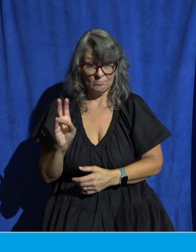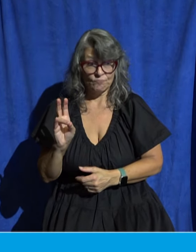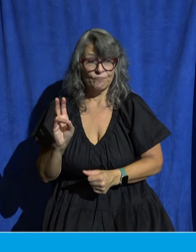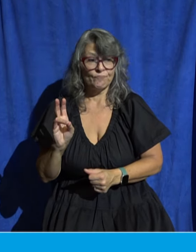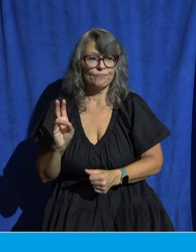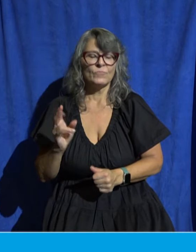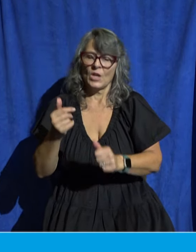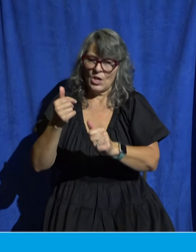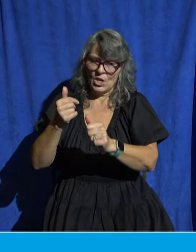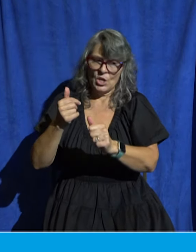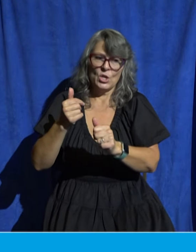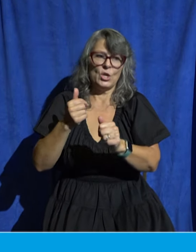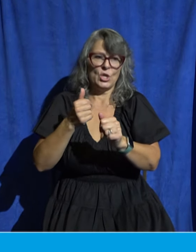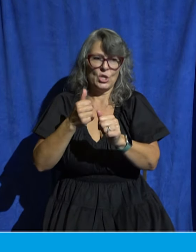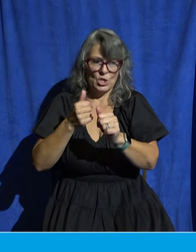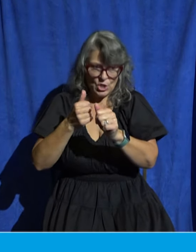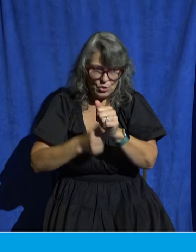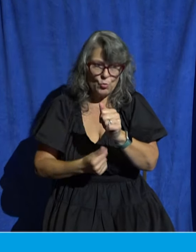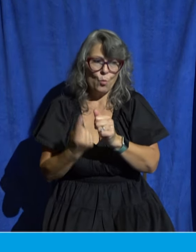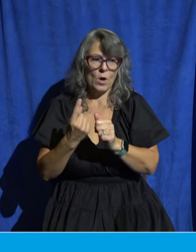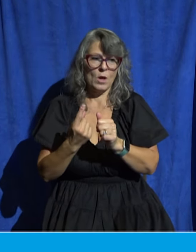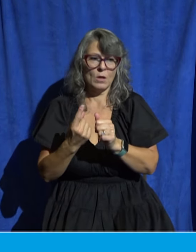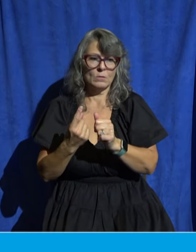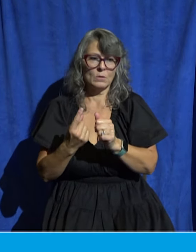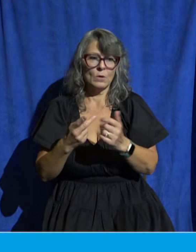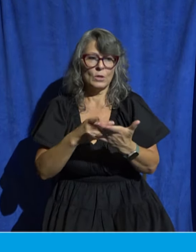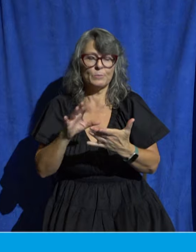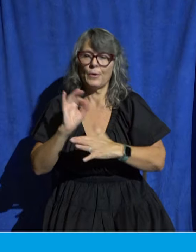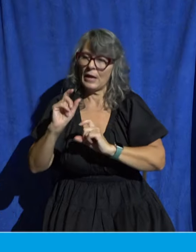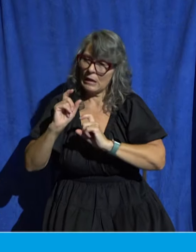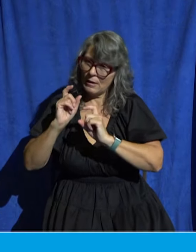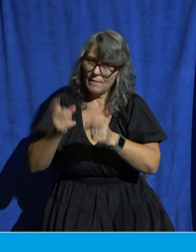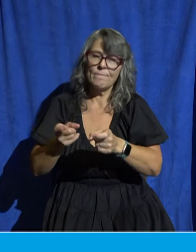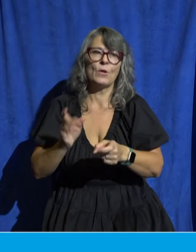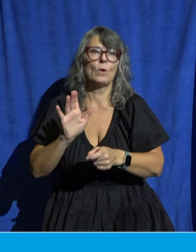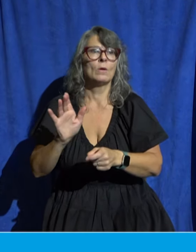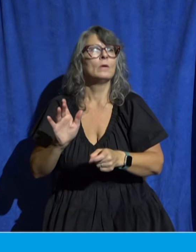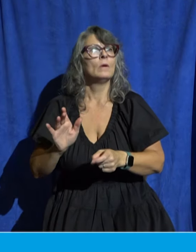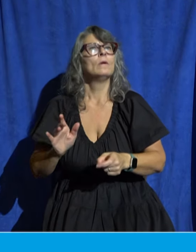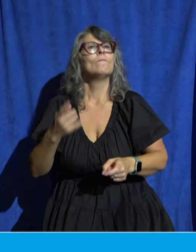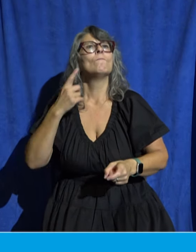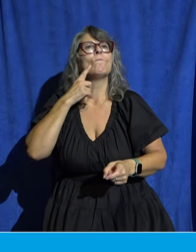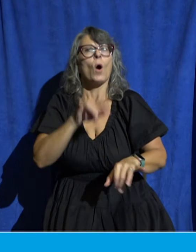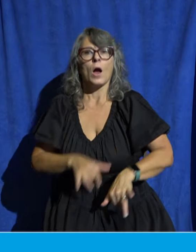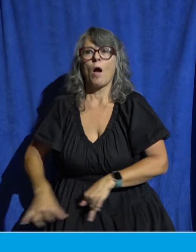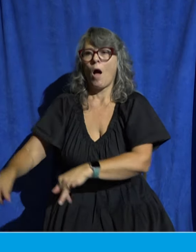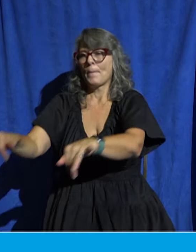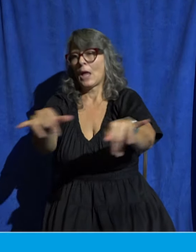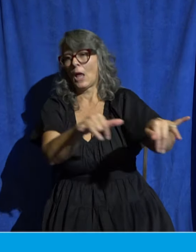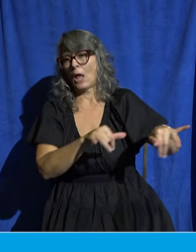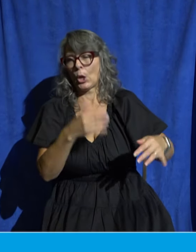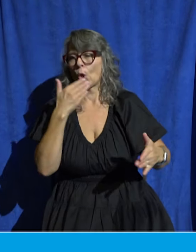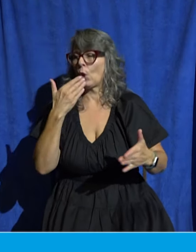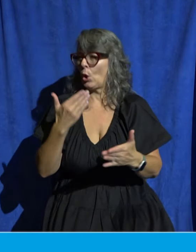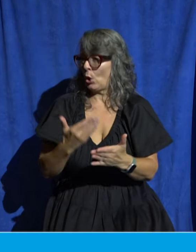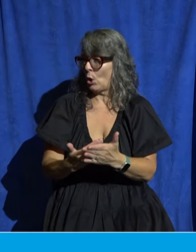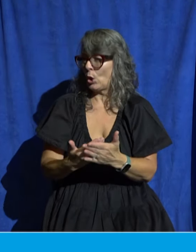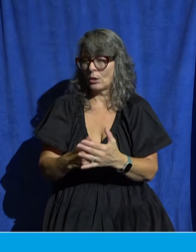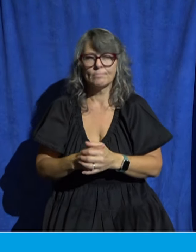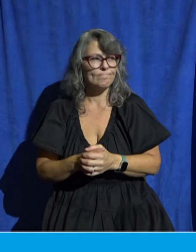spirit for the common good Paul will reiterate this again in chapter 14 where he says chapter 14 verse 12